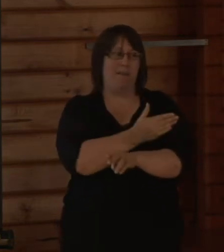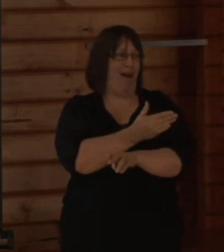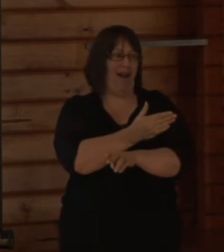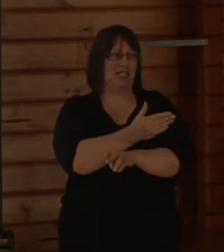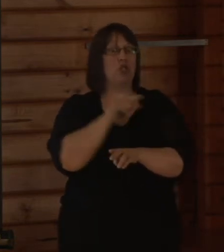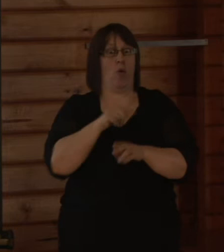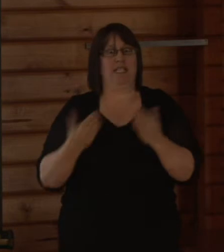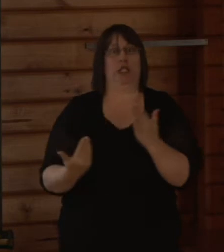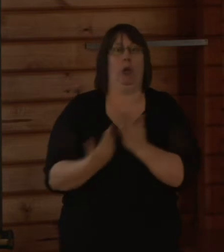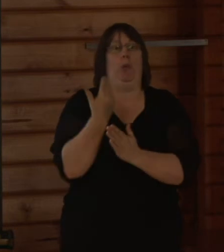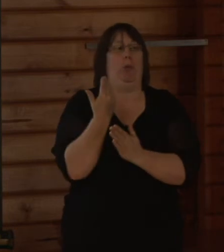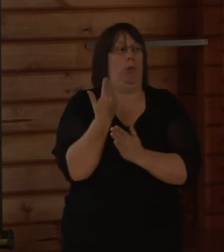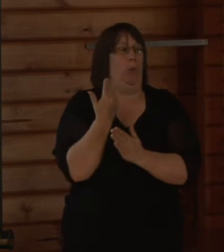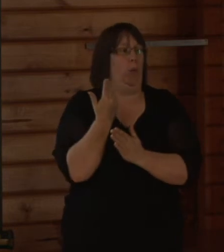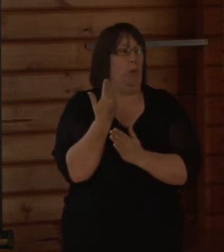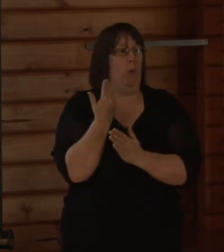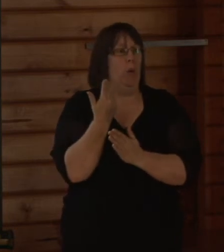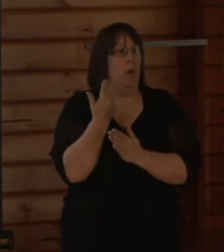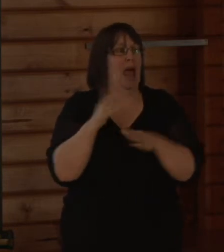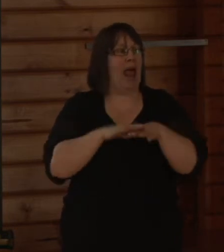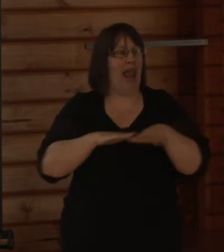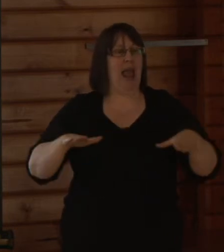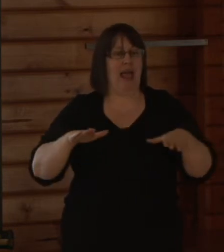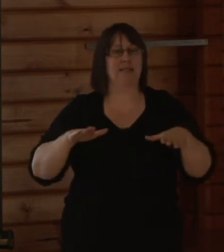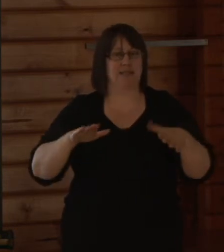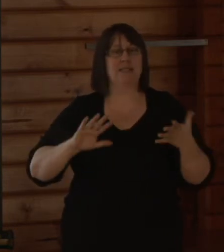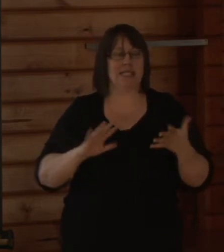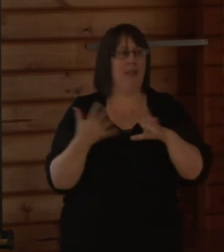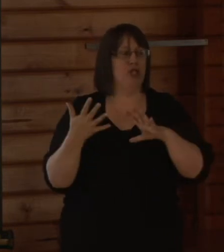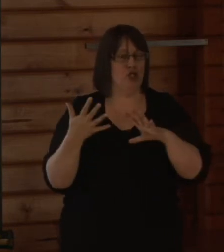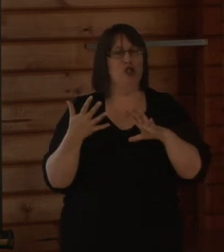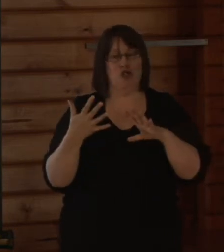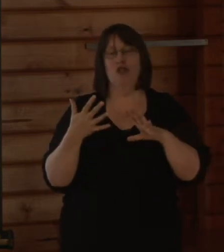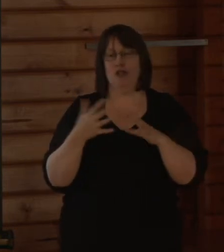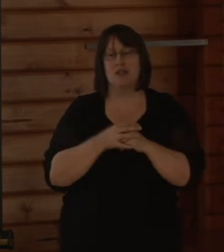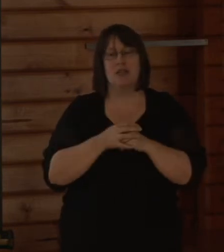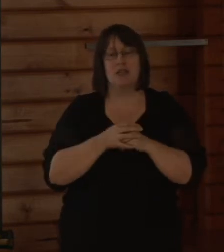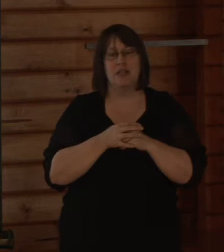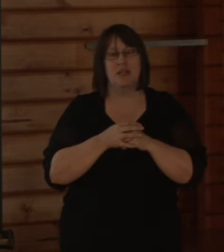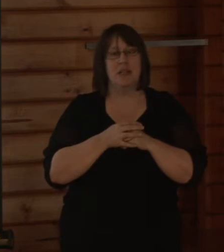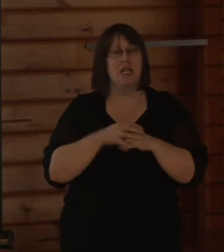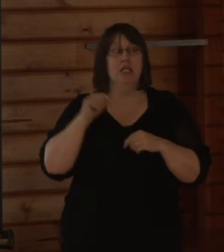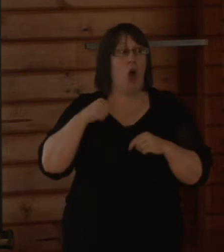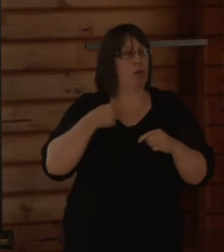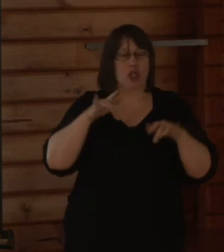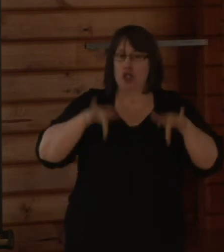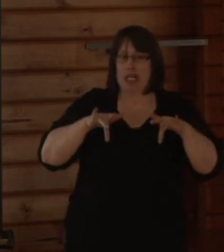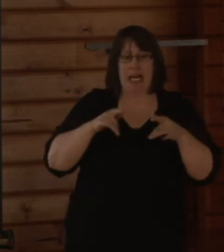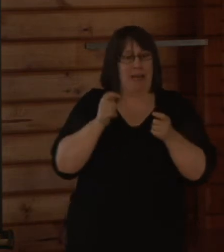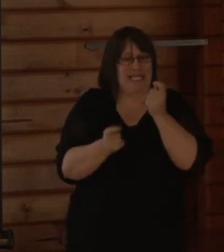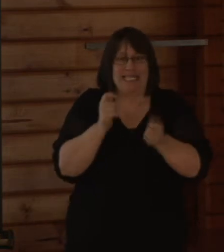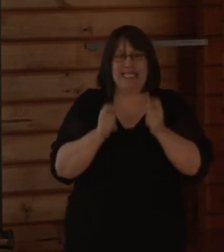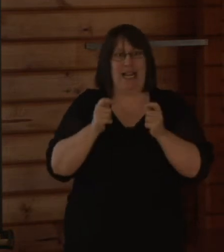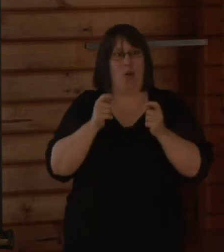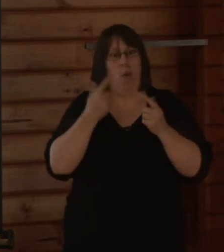So this is, these forms of land damage, new forms of land damage that haven't been tried or haven't been identified